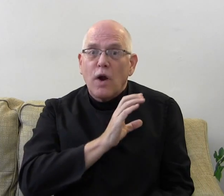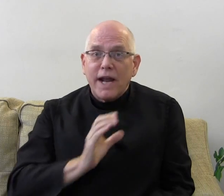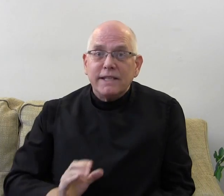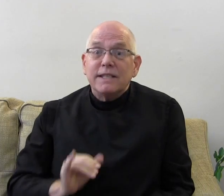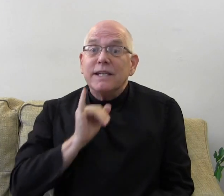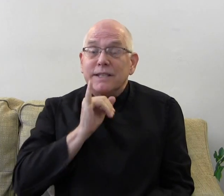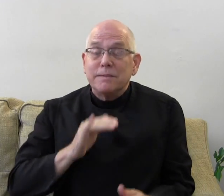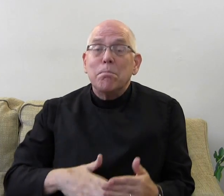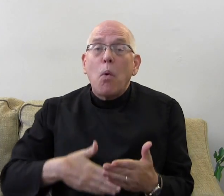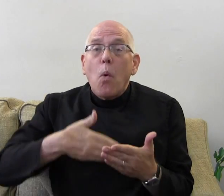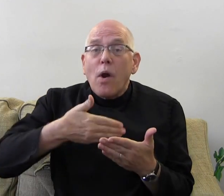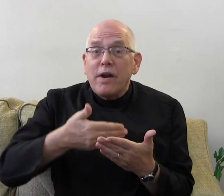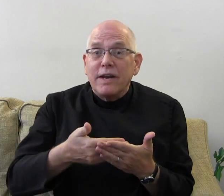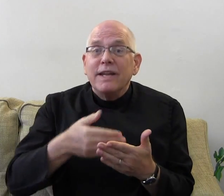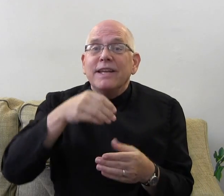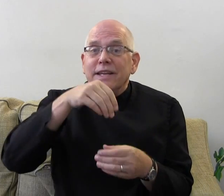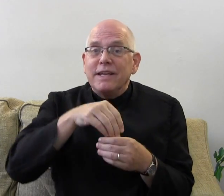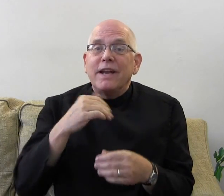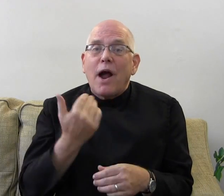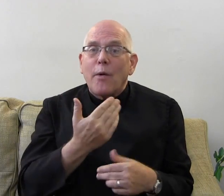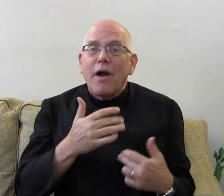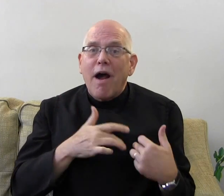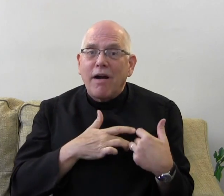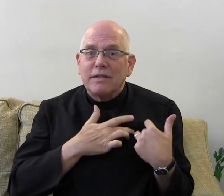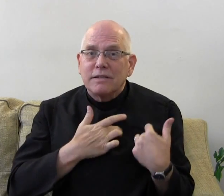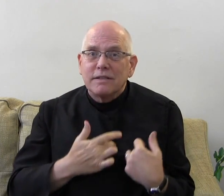Christ is born in our hearts.